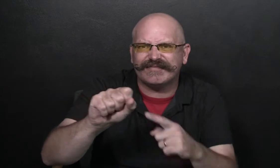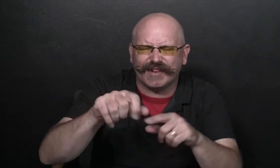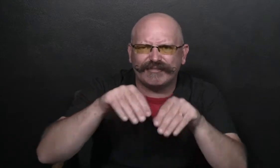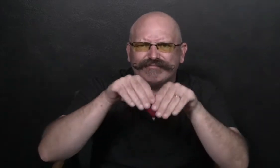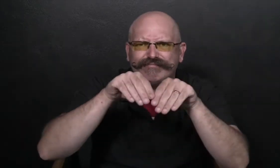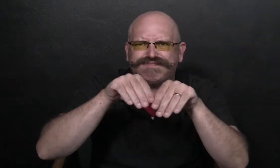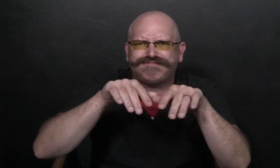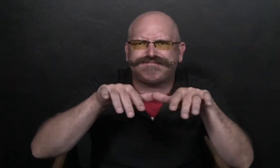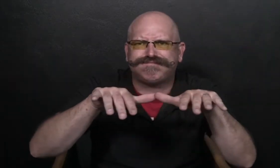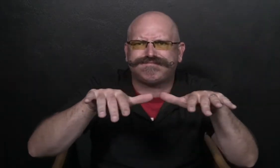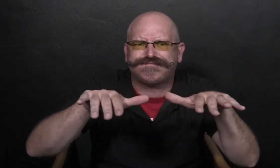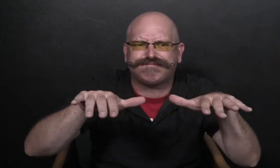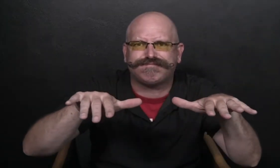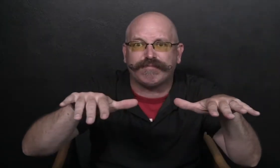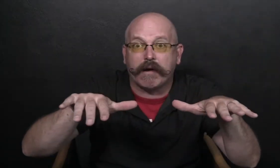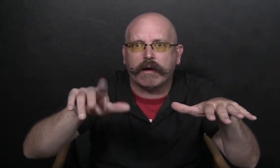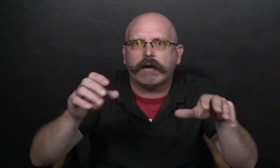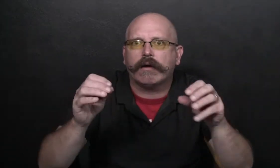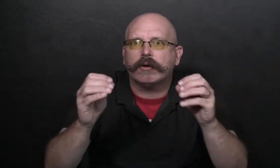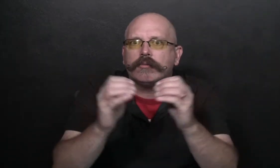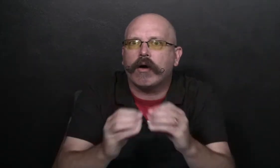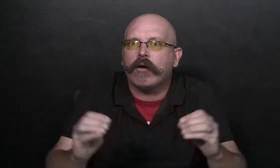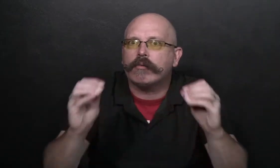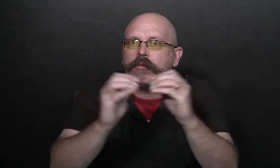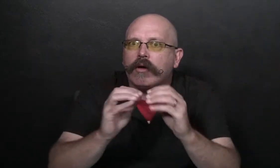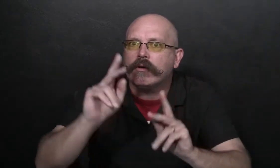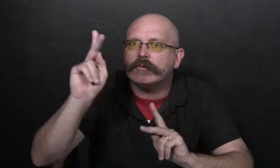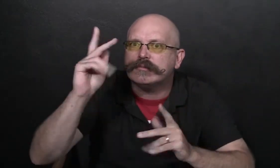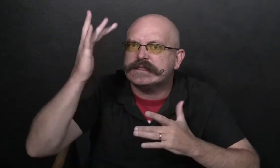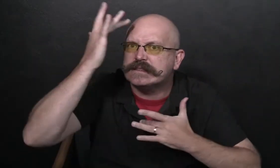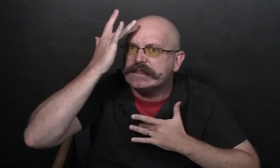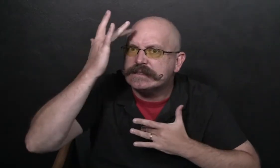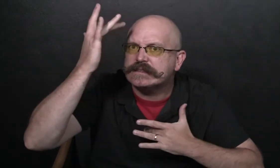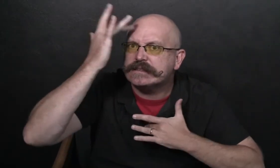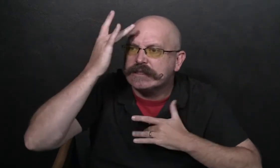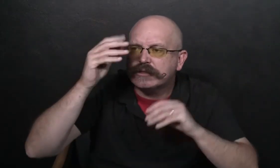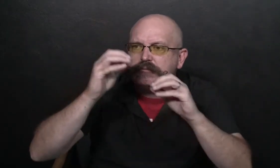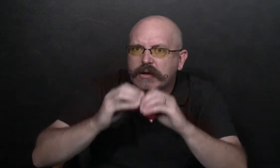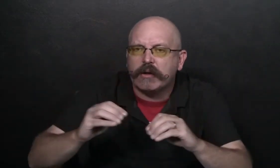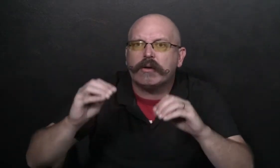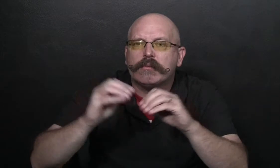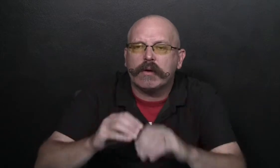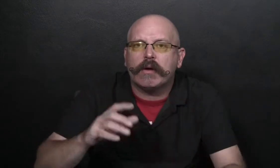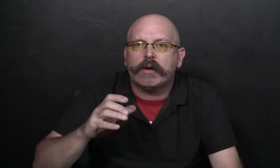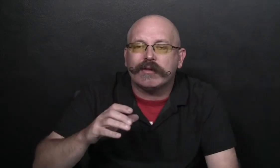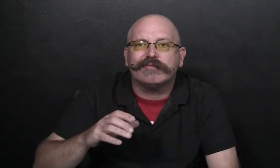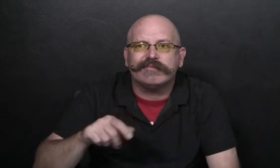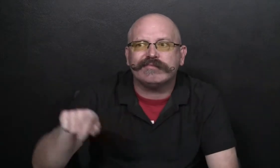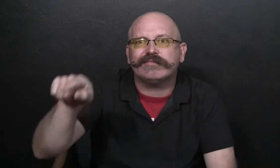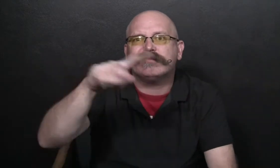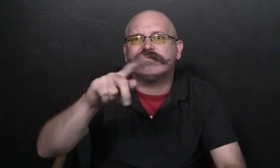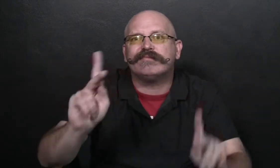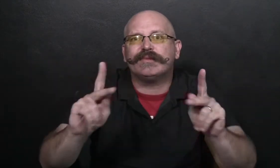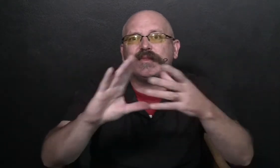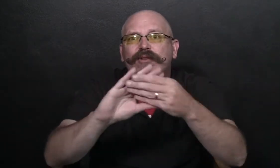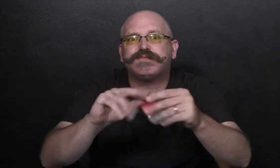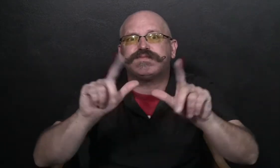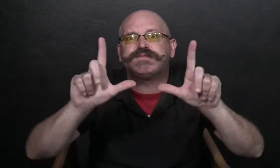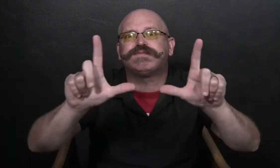that was spreading and making lots of people sick. The grown-ups on TV